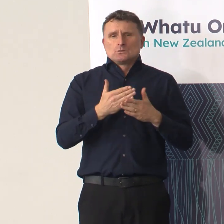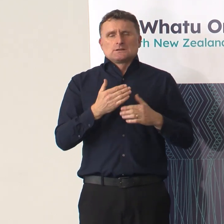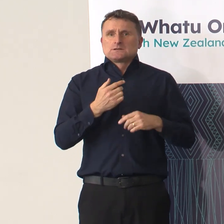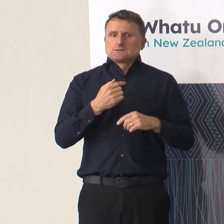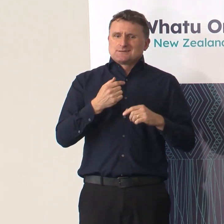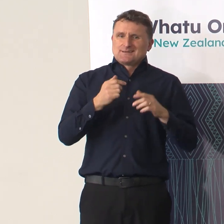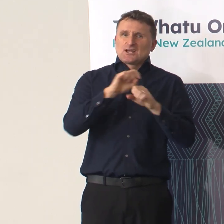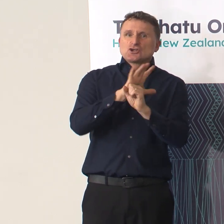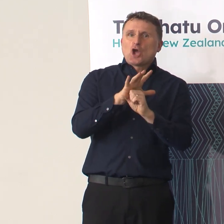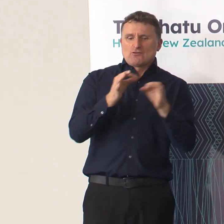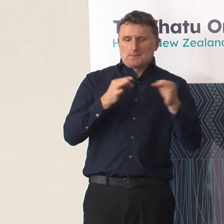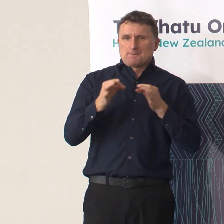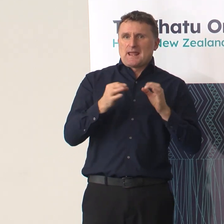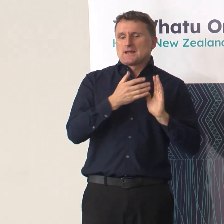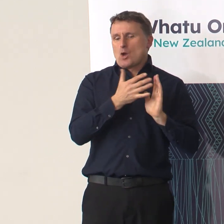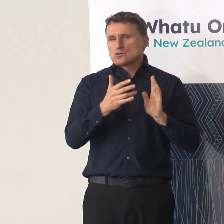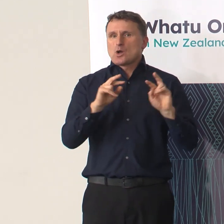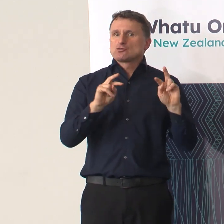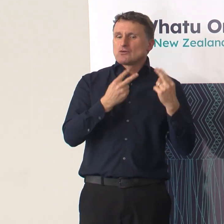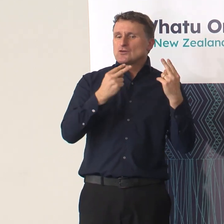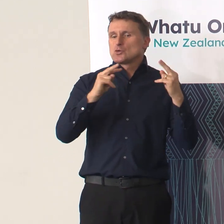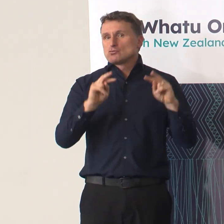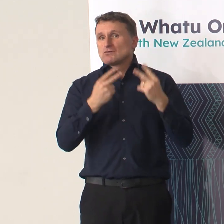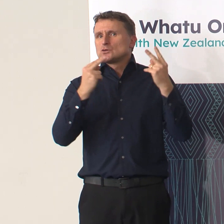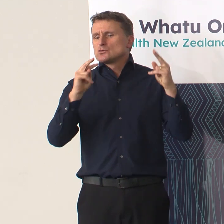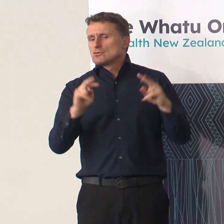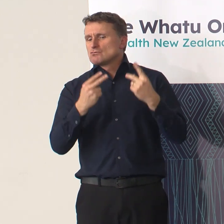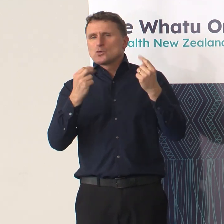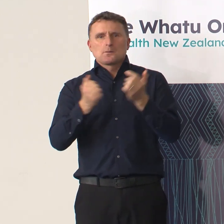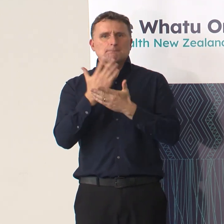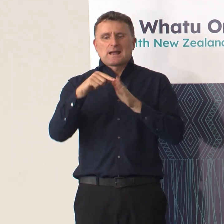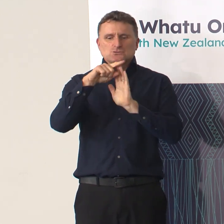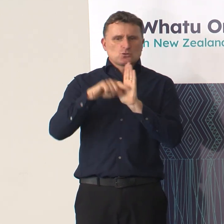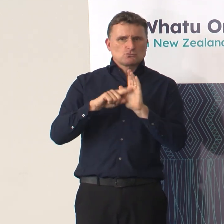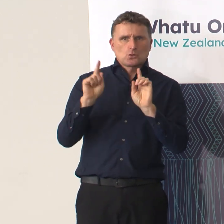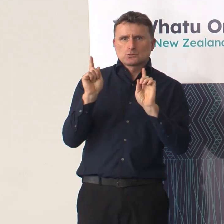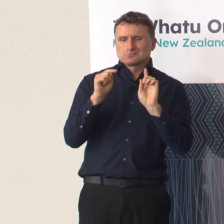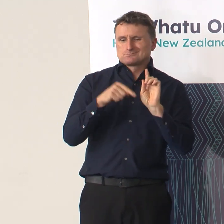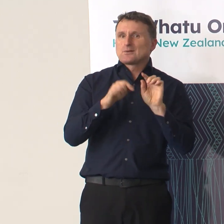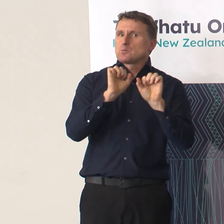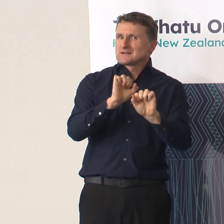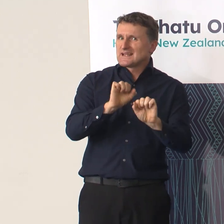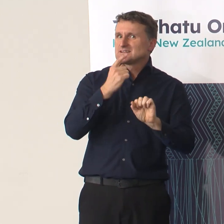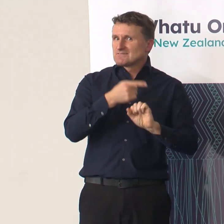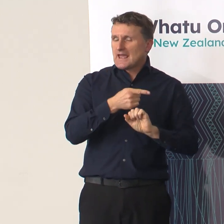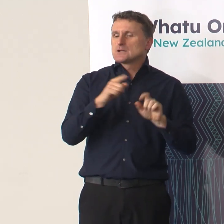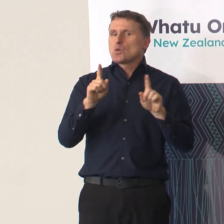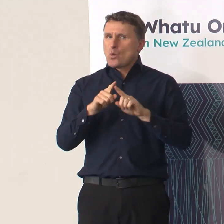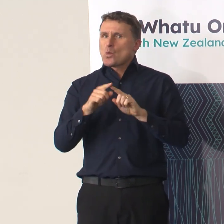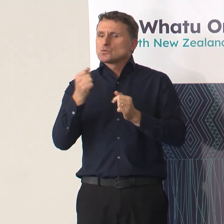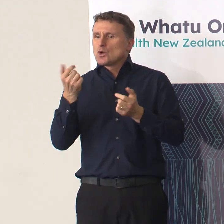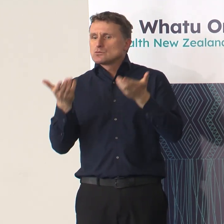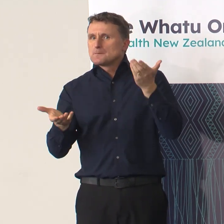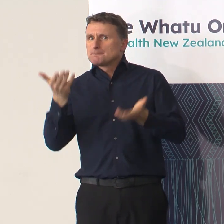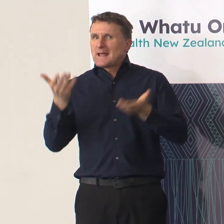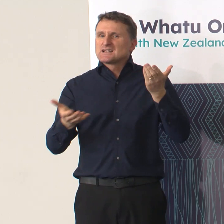reviewing the set of protective measures that are in place to make sure that they continue to both be protective and be proportionate to